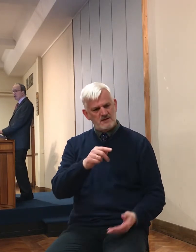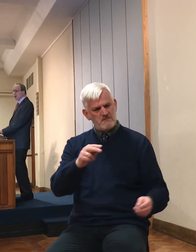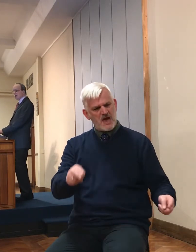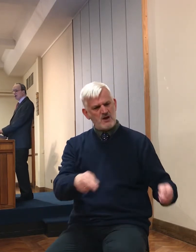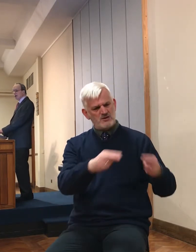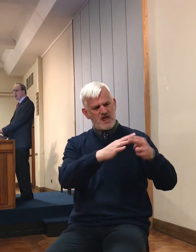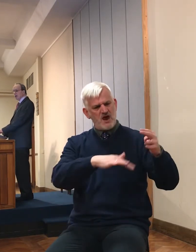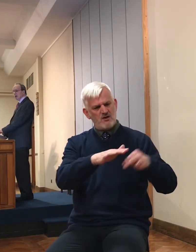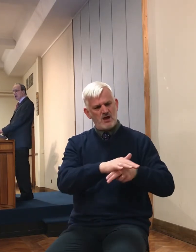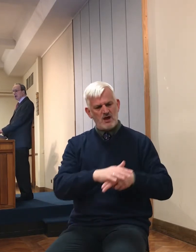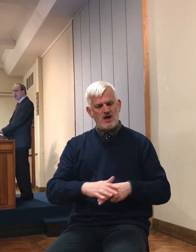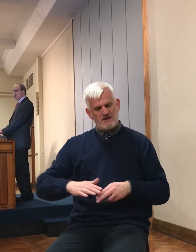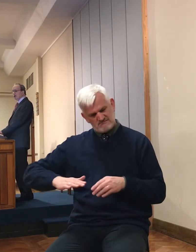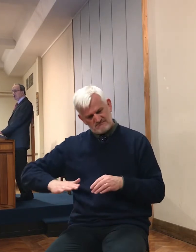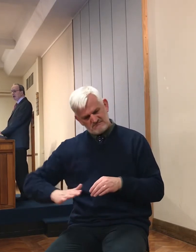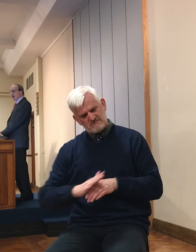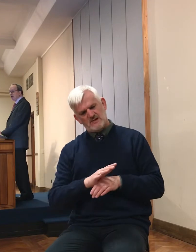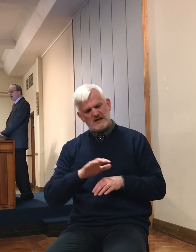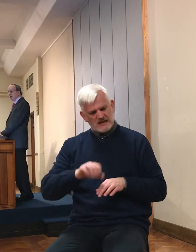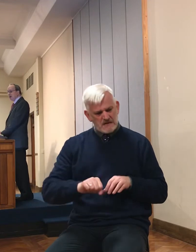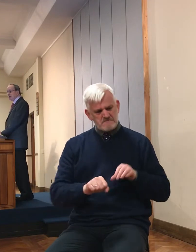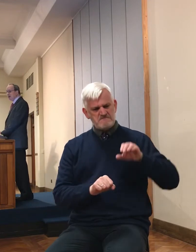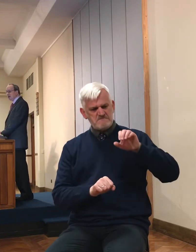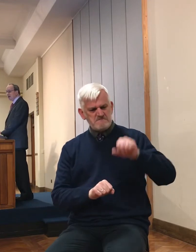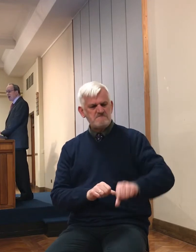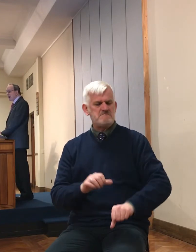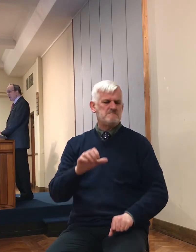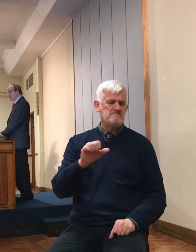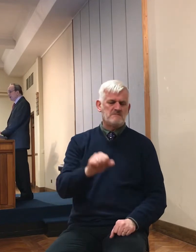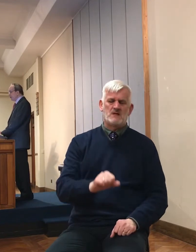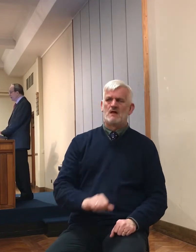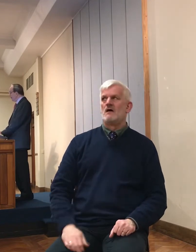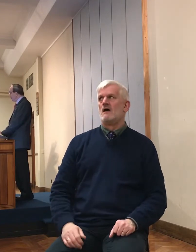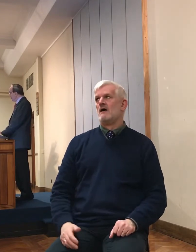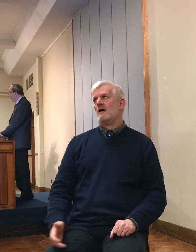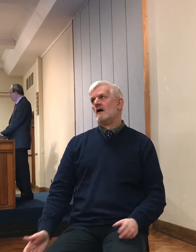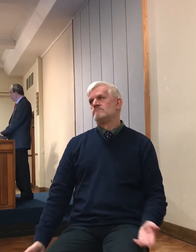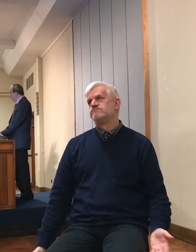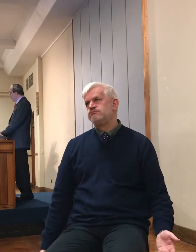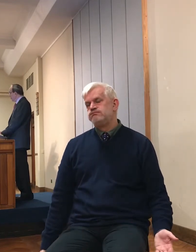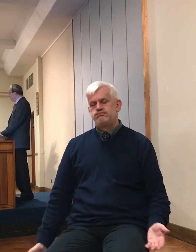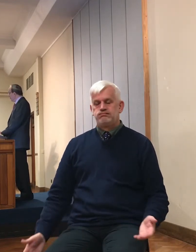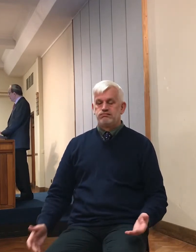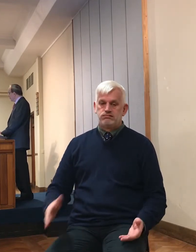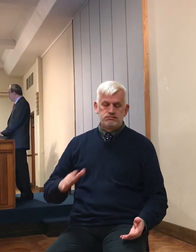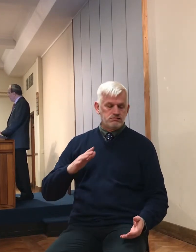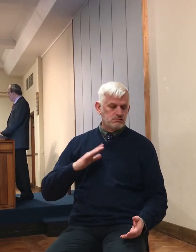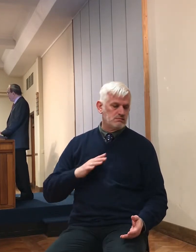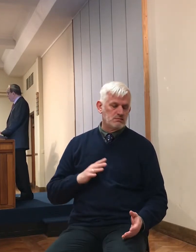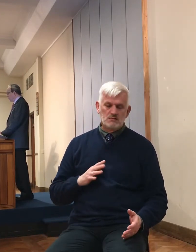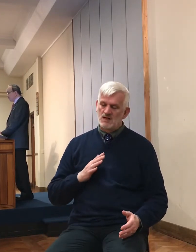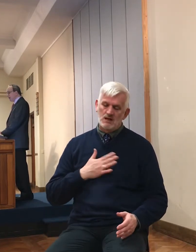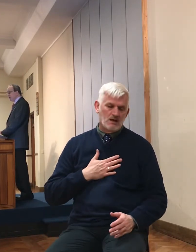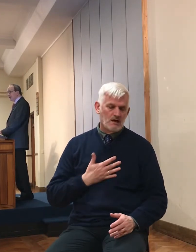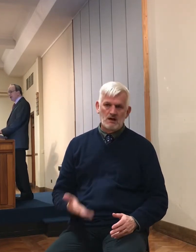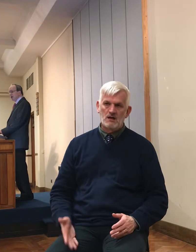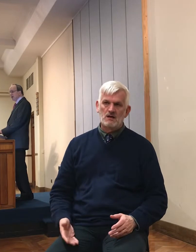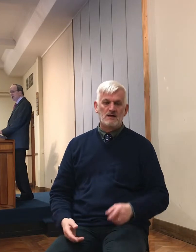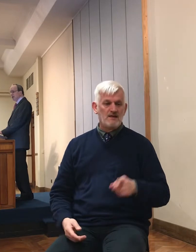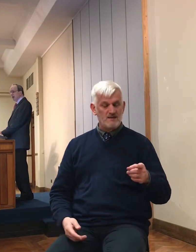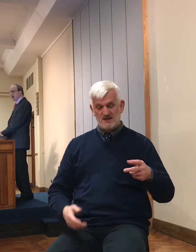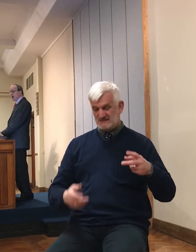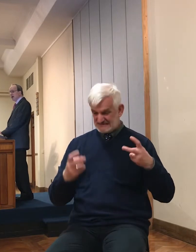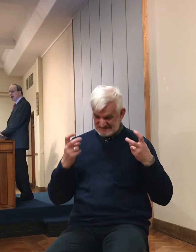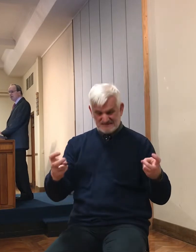strongholds into strange territories, into a people more numerous and more aggressive